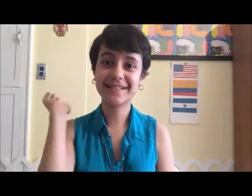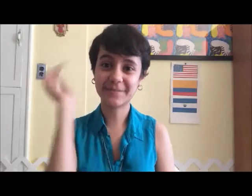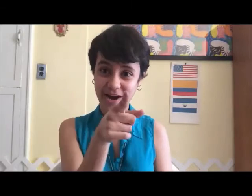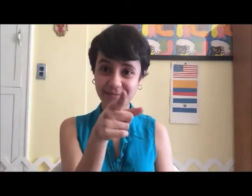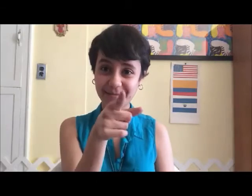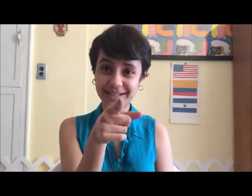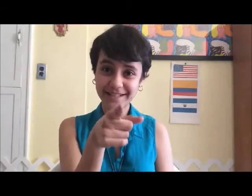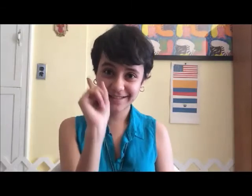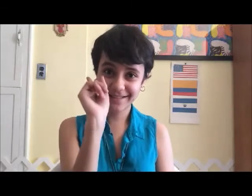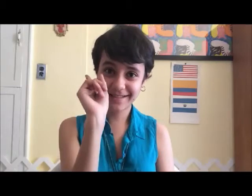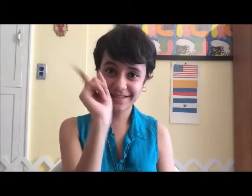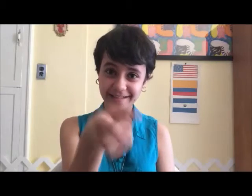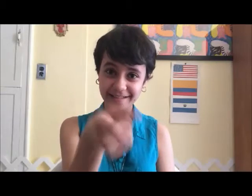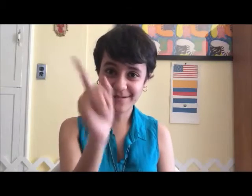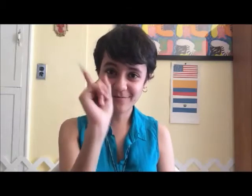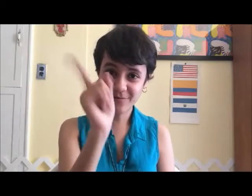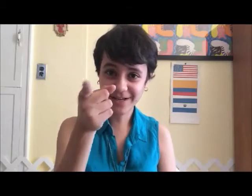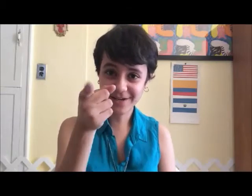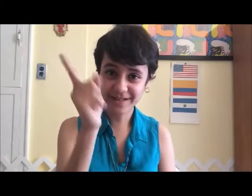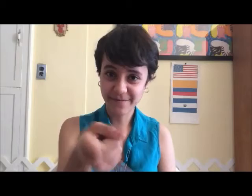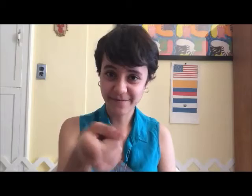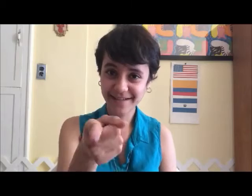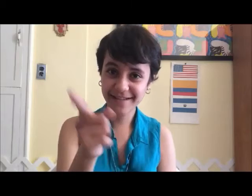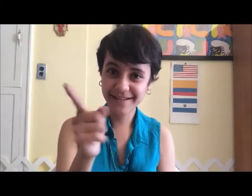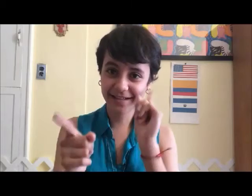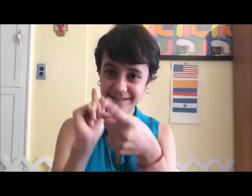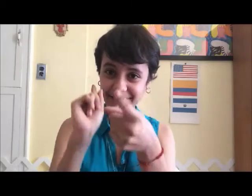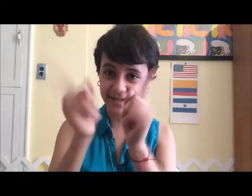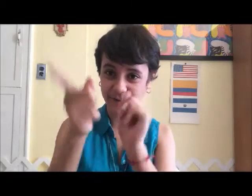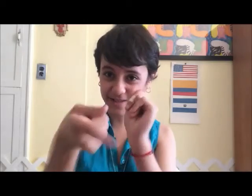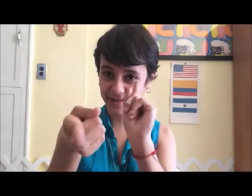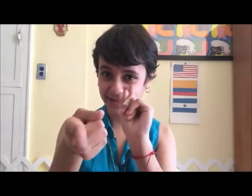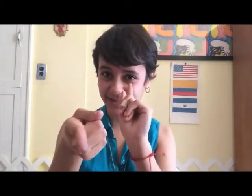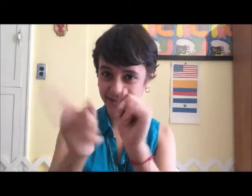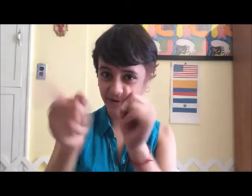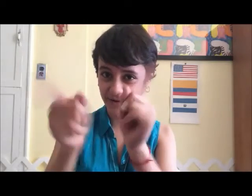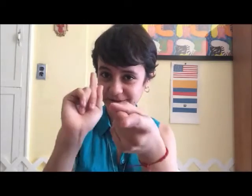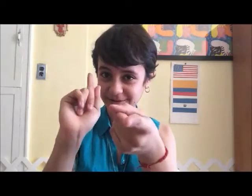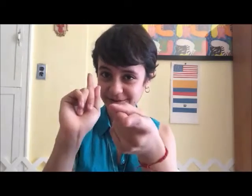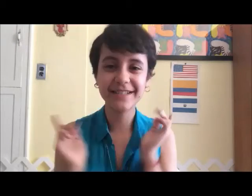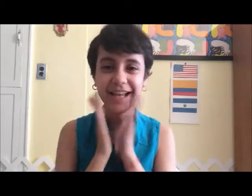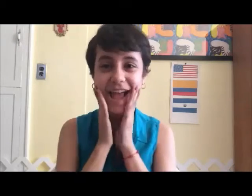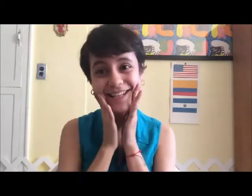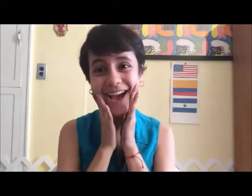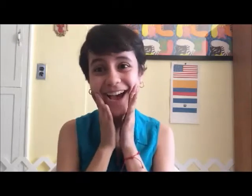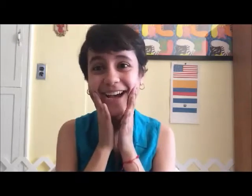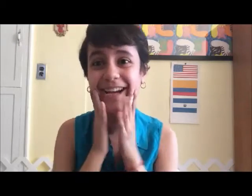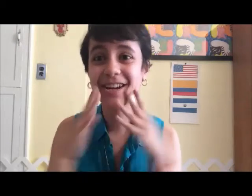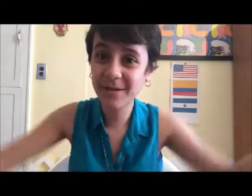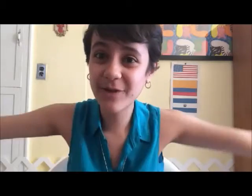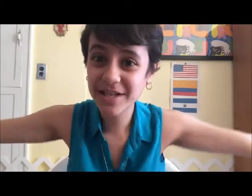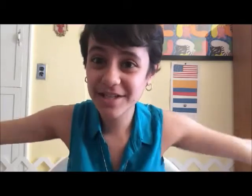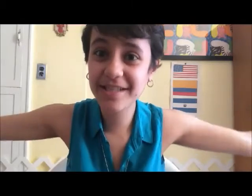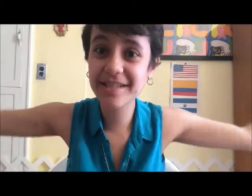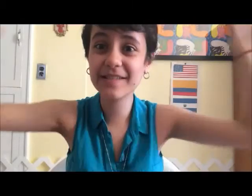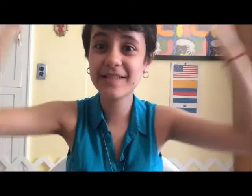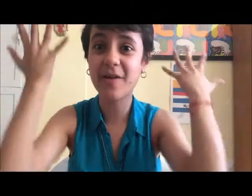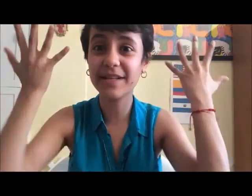subscribe to see more videos of me because you want to, you know you do. And yeah, comment questions, comment